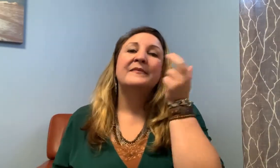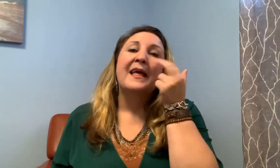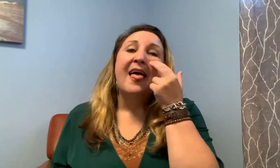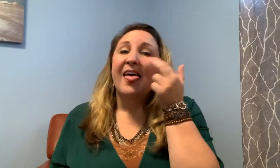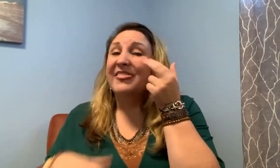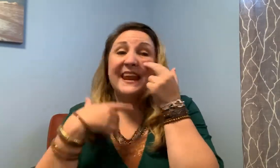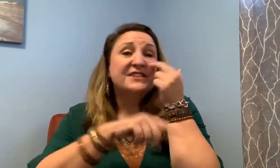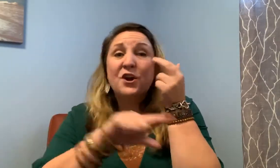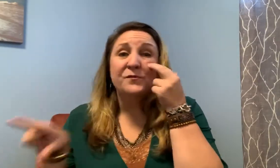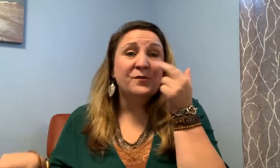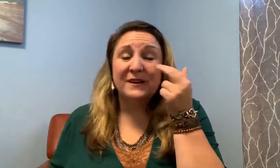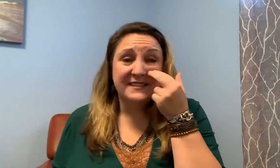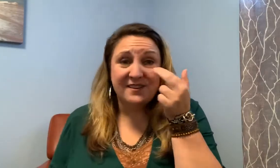that I don't know where to start